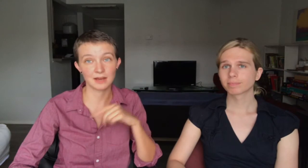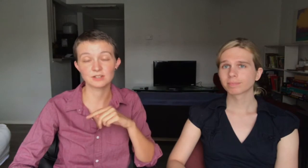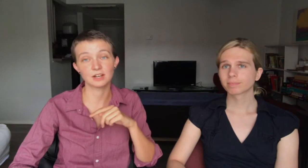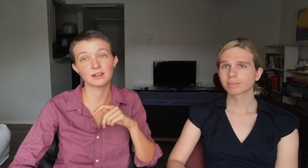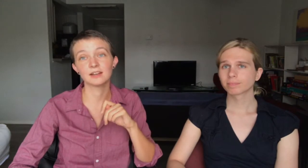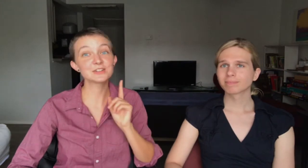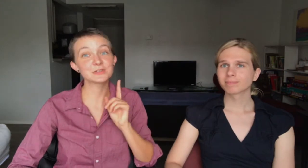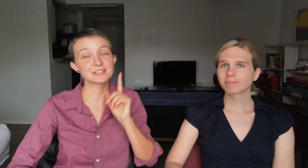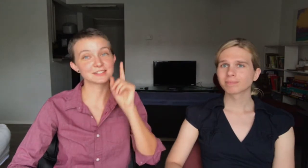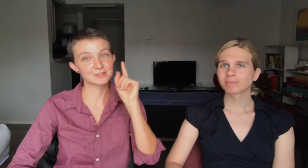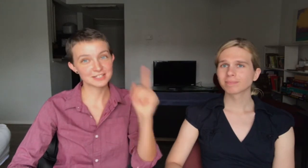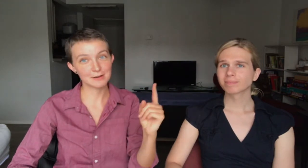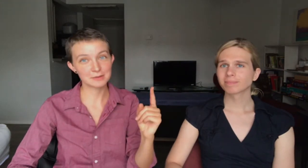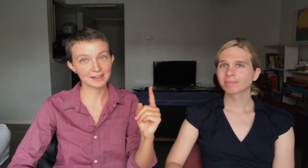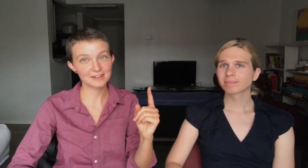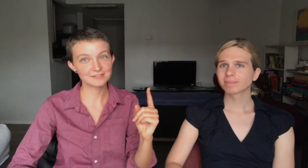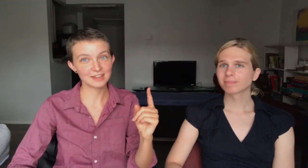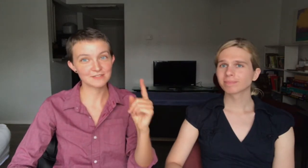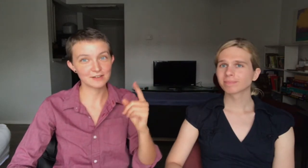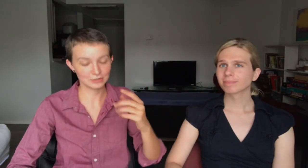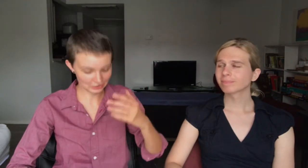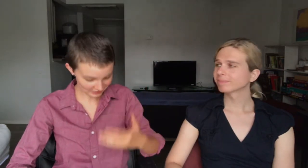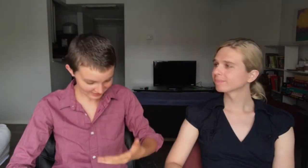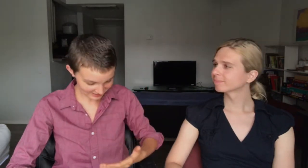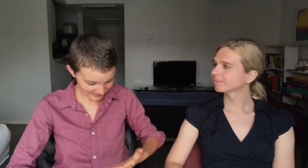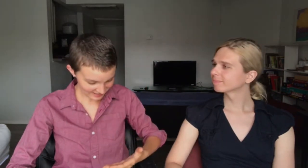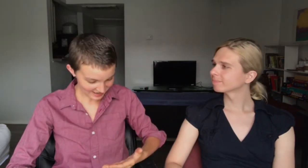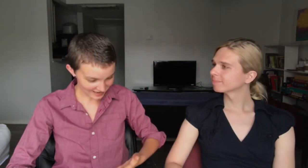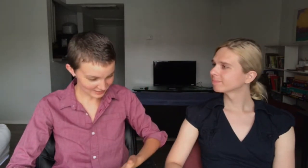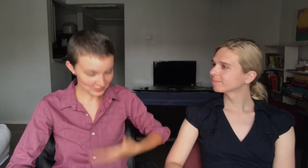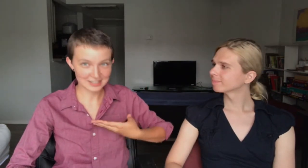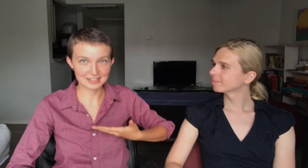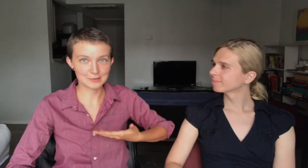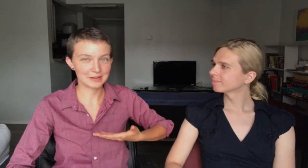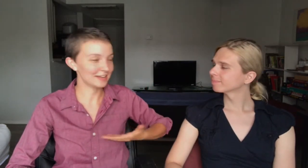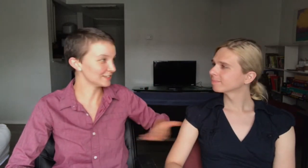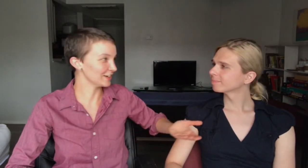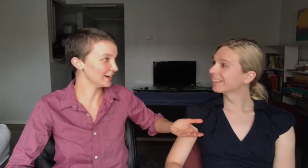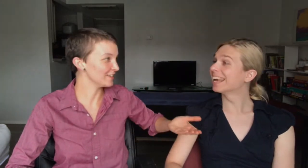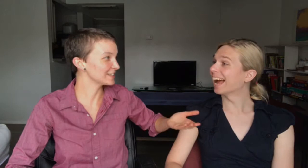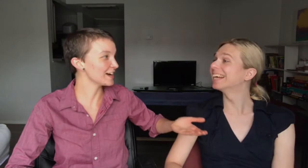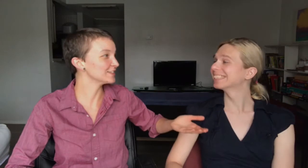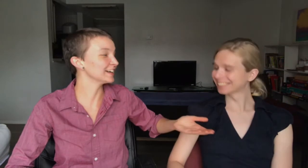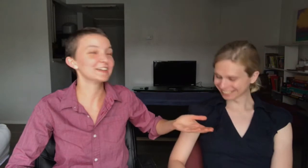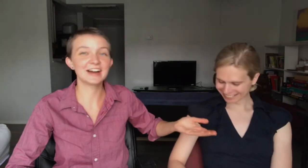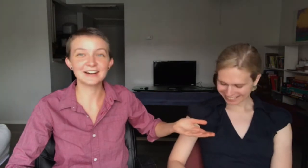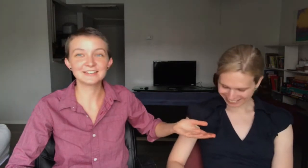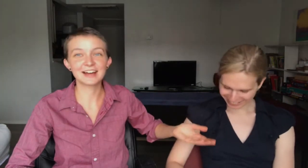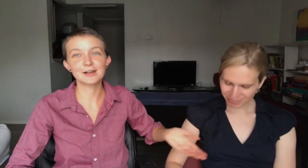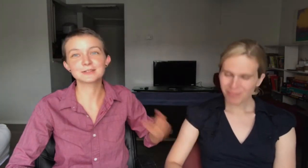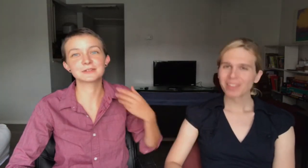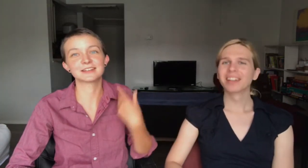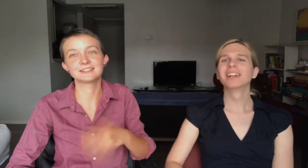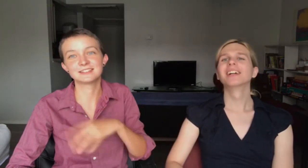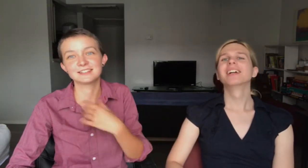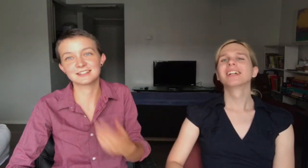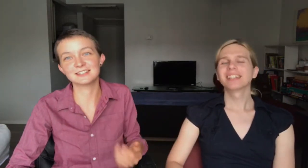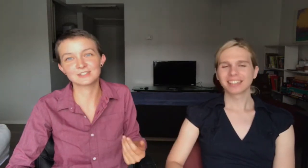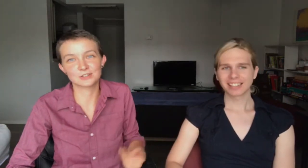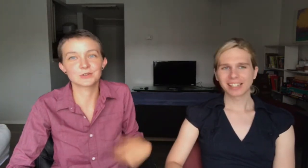matching. Also, this is the first time in my life that I've ever looked as dressed up as her. Every time we go out, I'll just wear, like, jeans and a t-shirt or